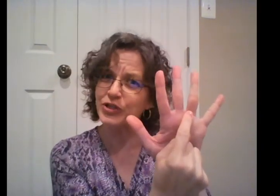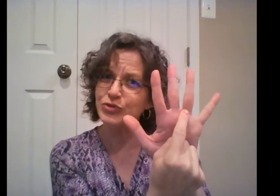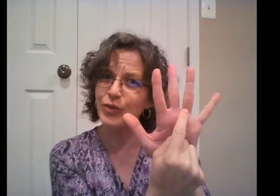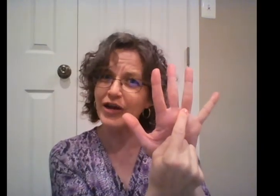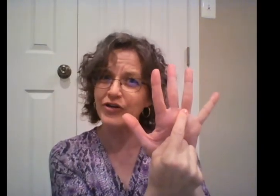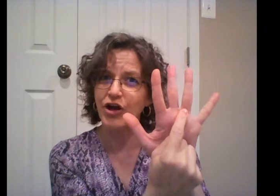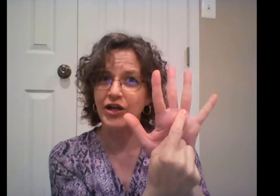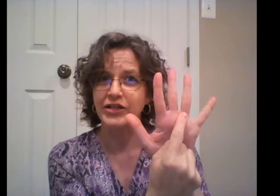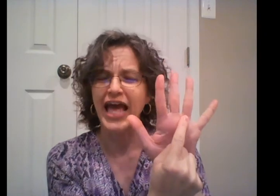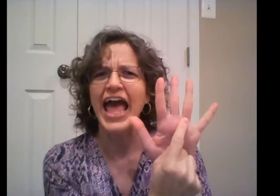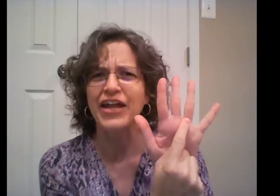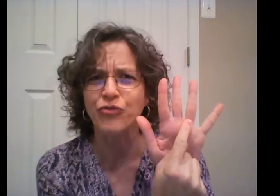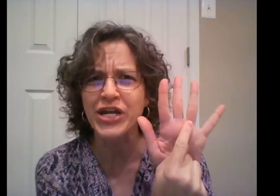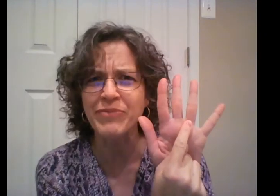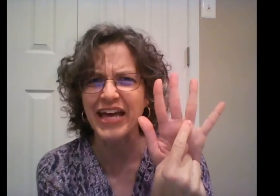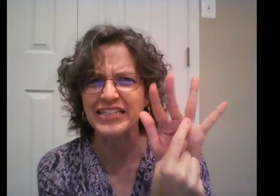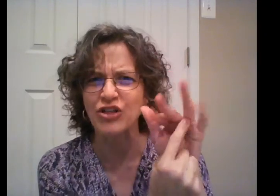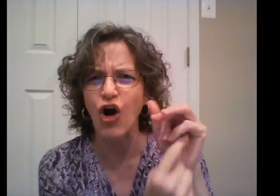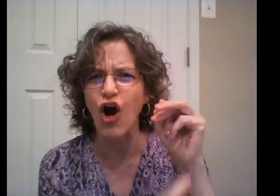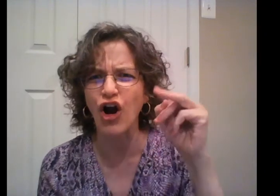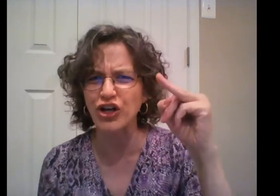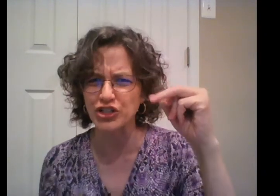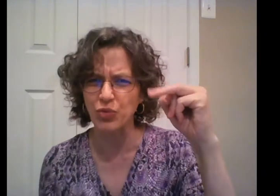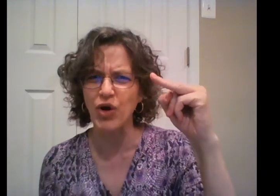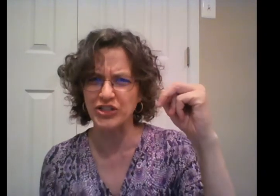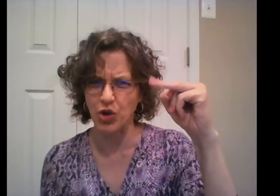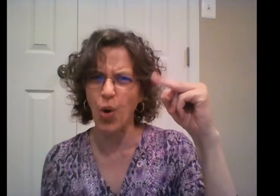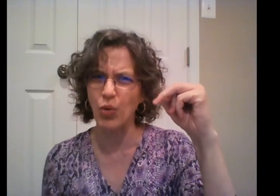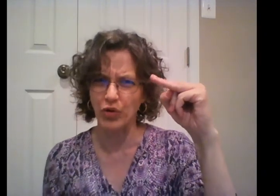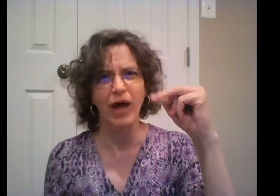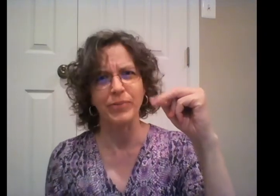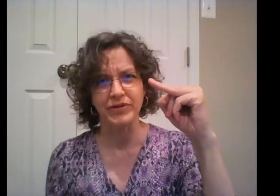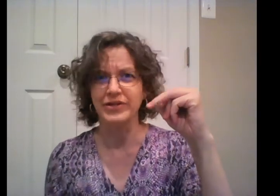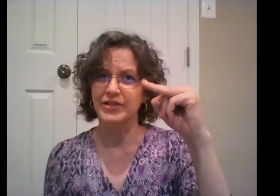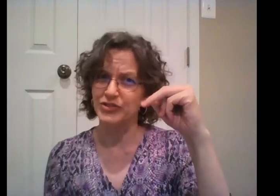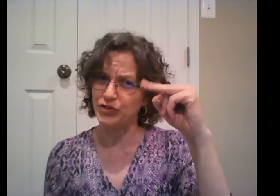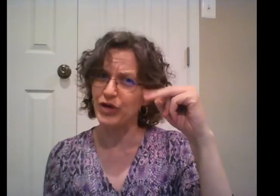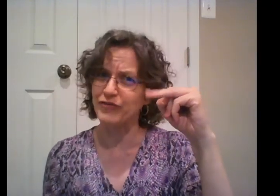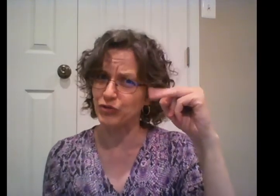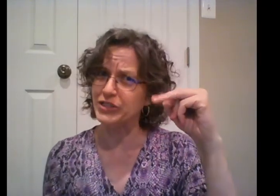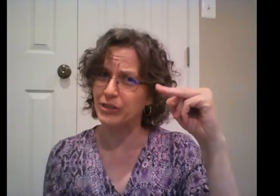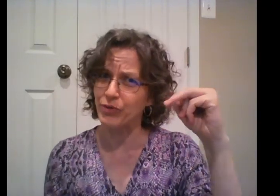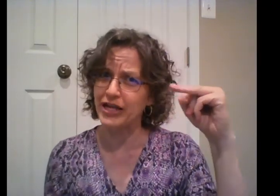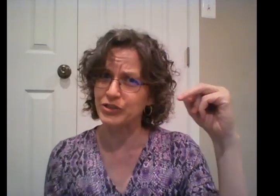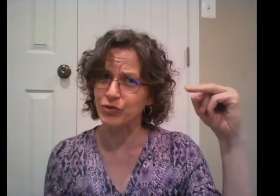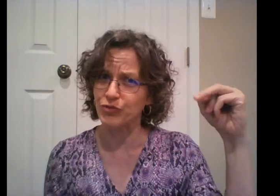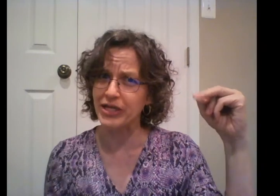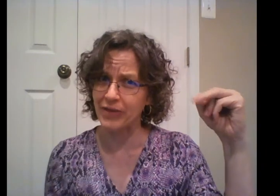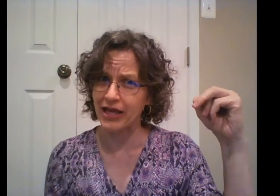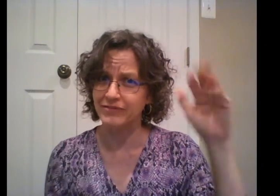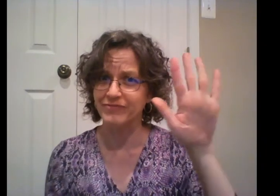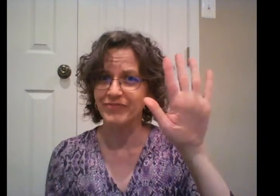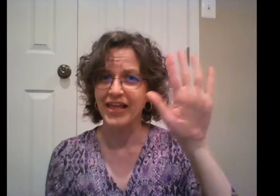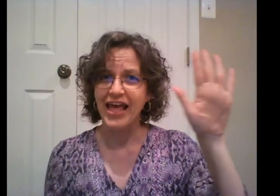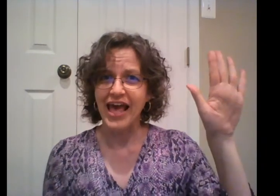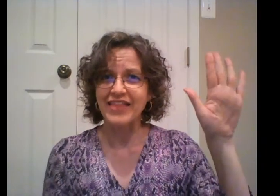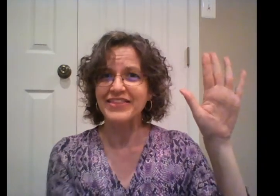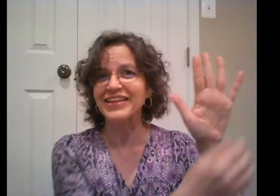one you'd wear it on. And Ringman is the hardest one to hold up. So you have to really practice with Ringman. And then the